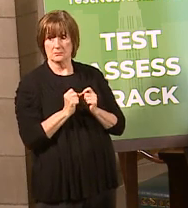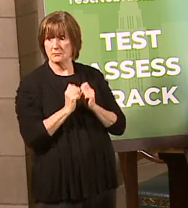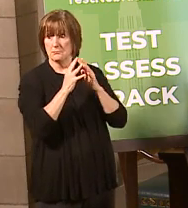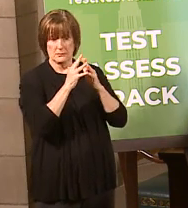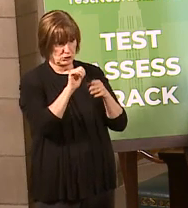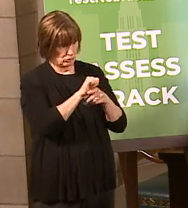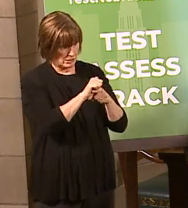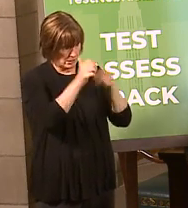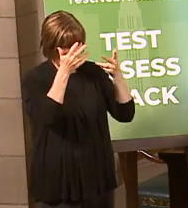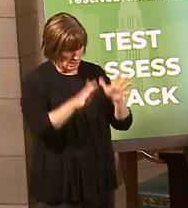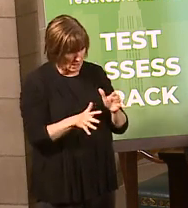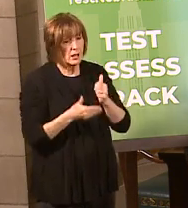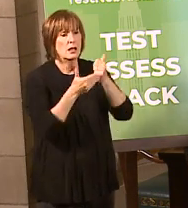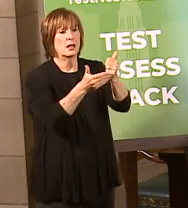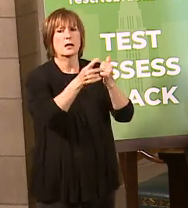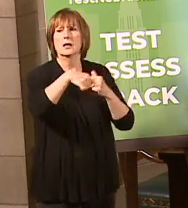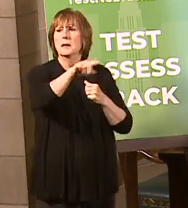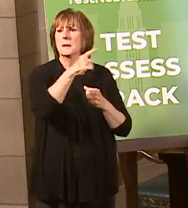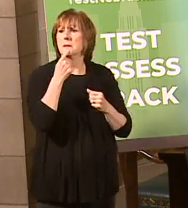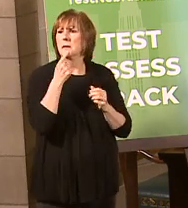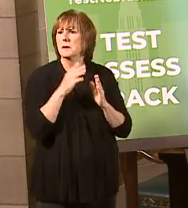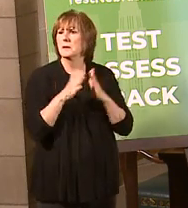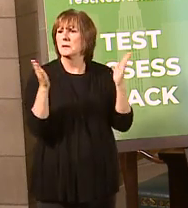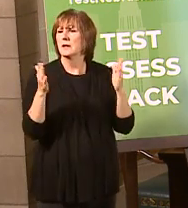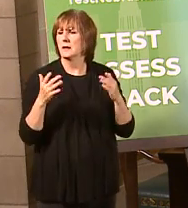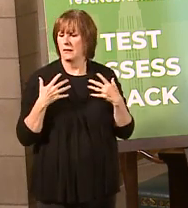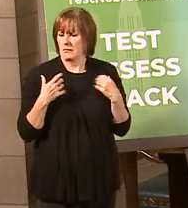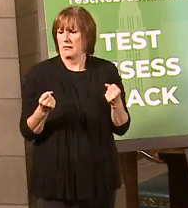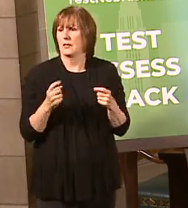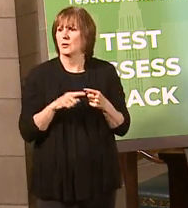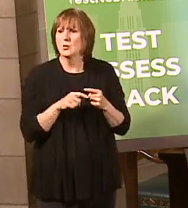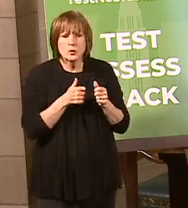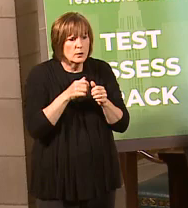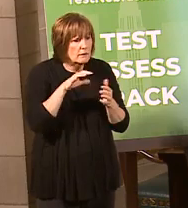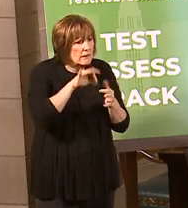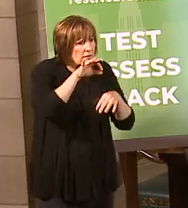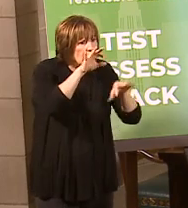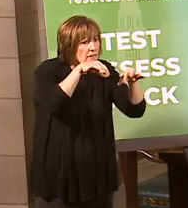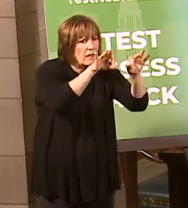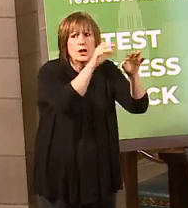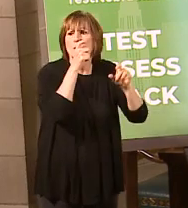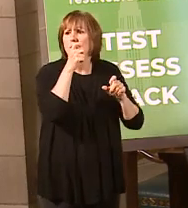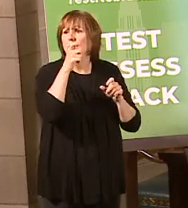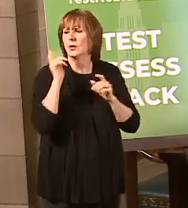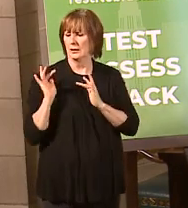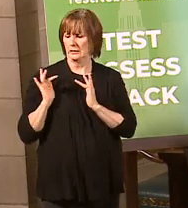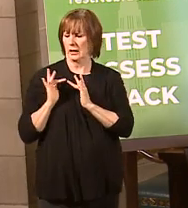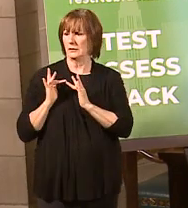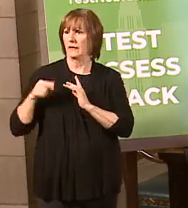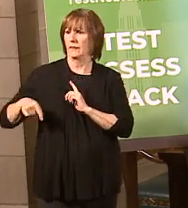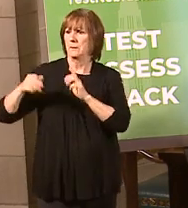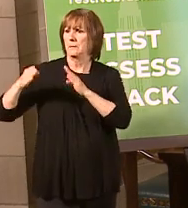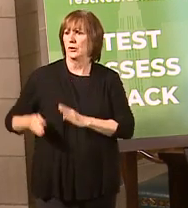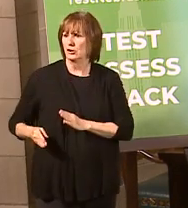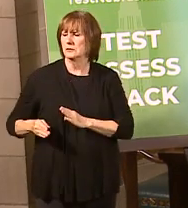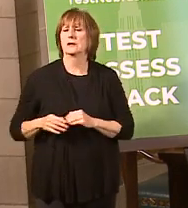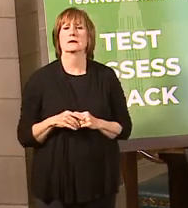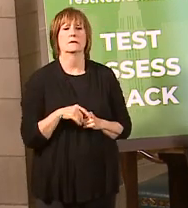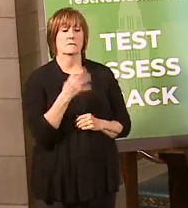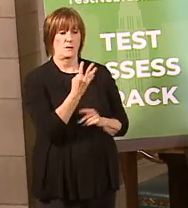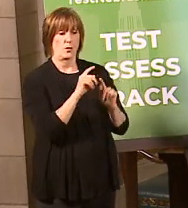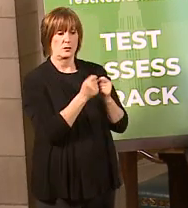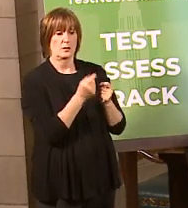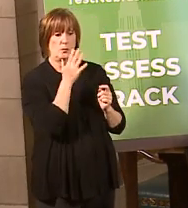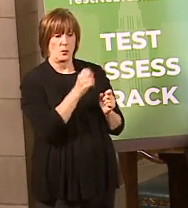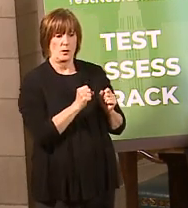and trained and assisting our public health departments in doing that contact tracing. We'll have four of those teams. We'll be up and running this week